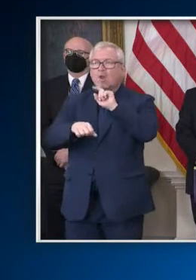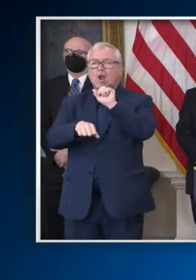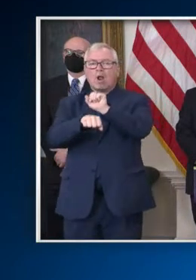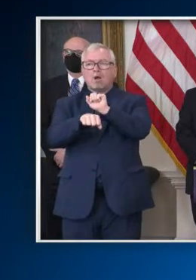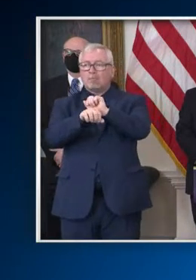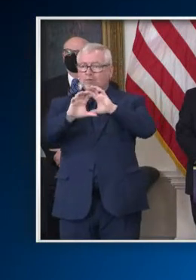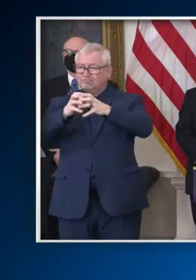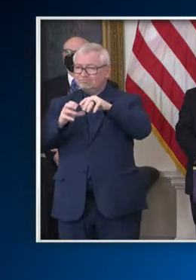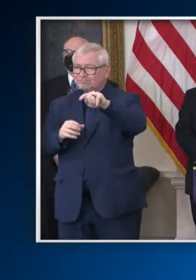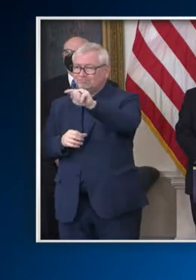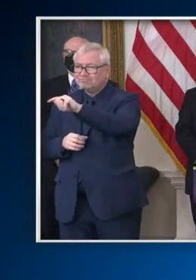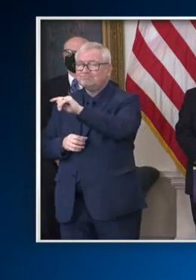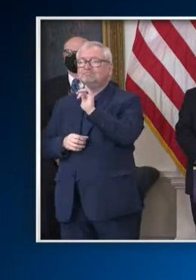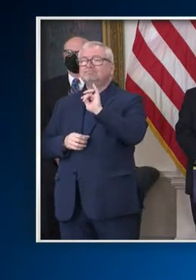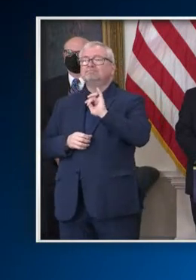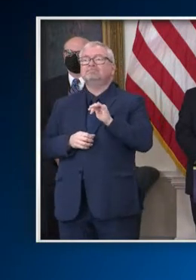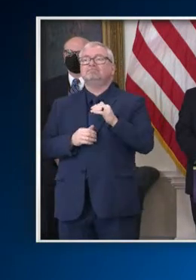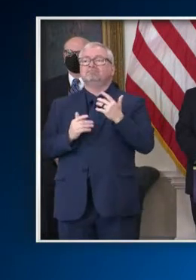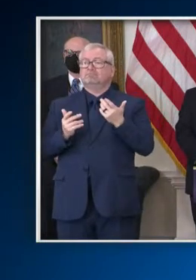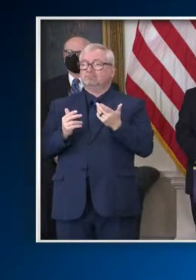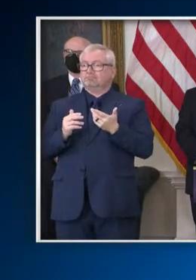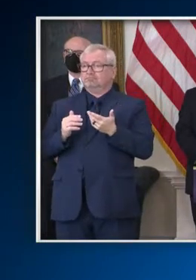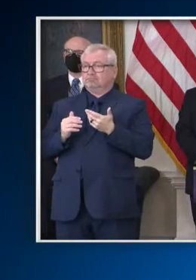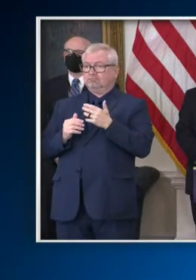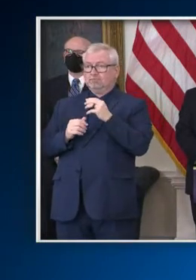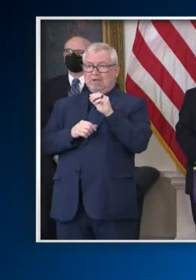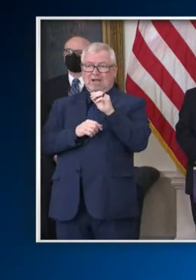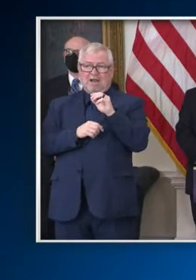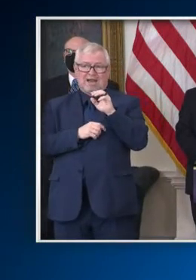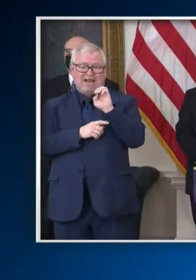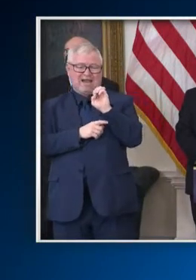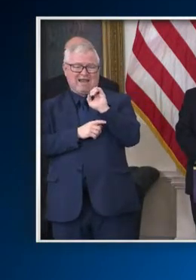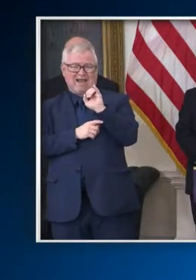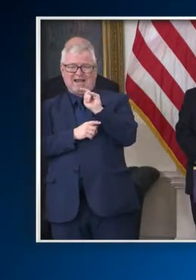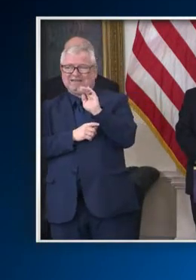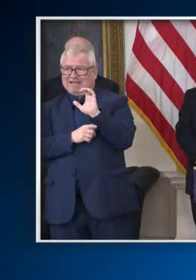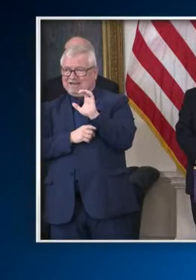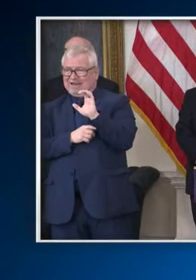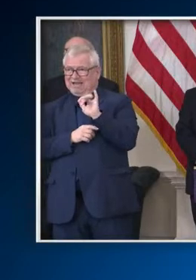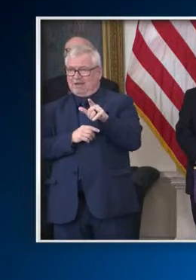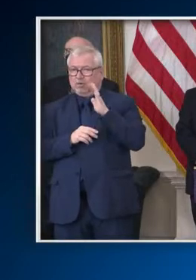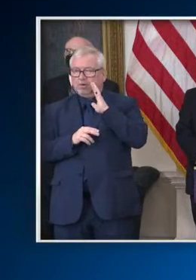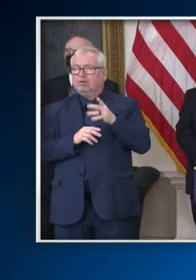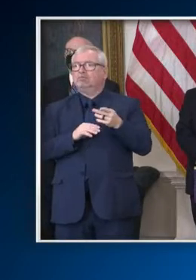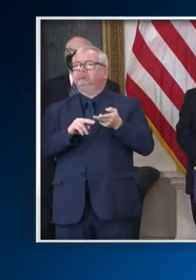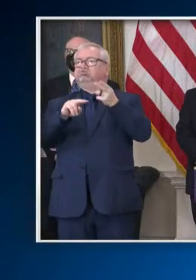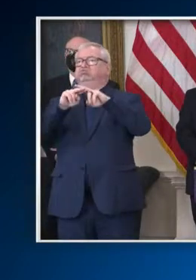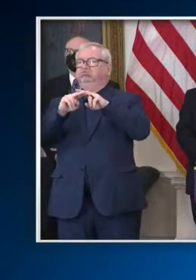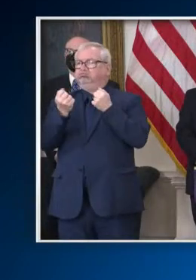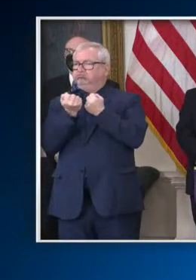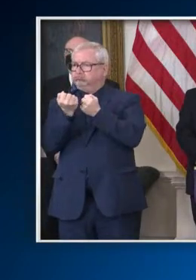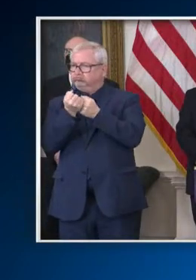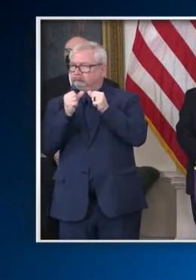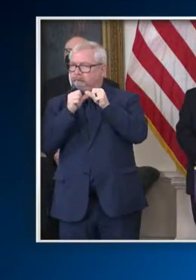Enhanced Earned Income Tax Credit, which will help roughly 295,000 Maryland working families.